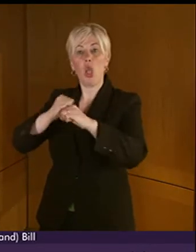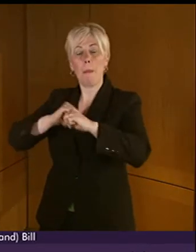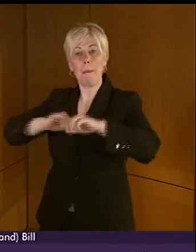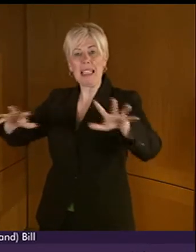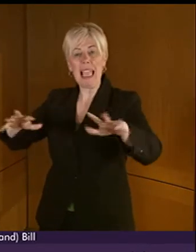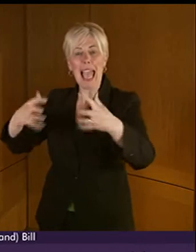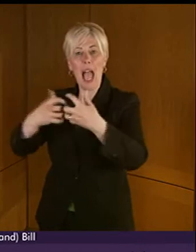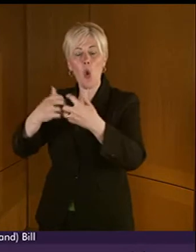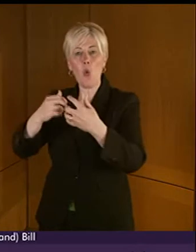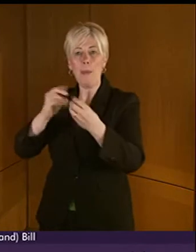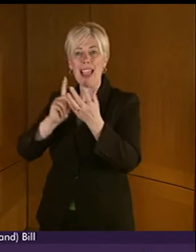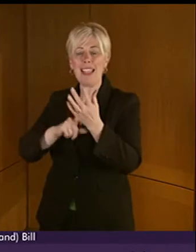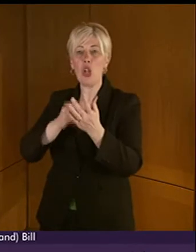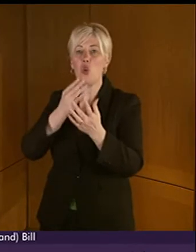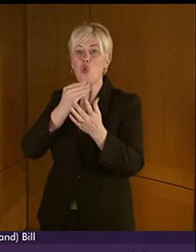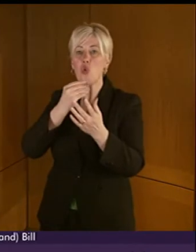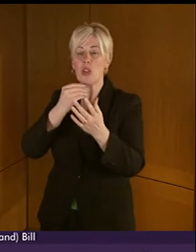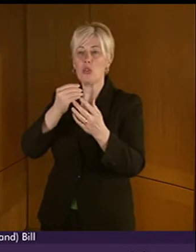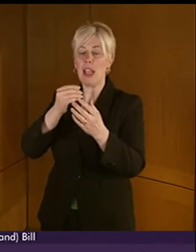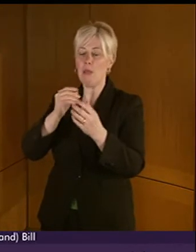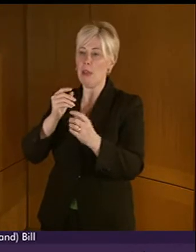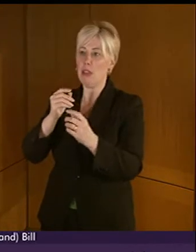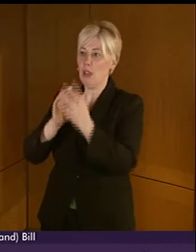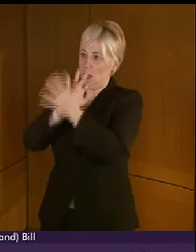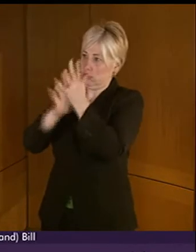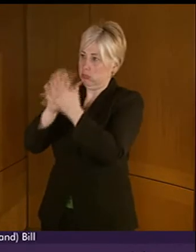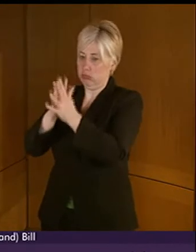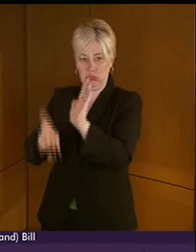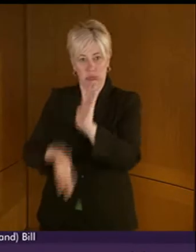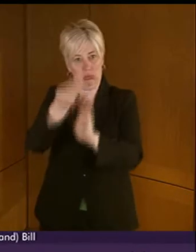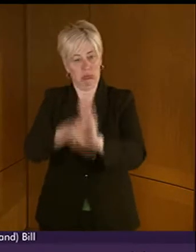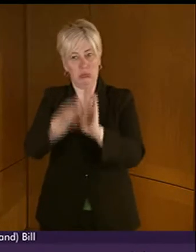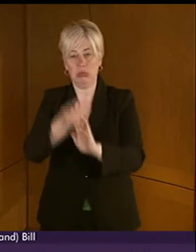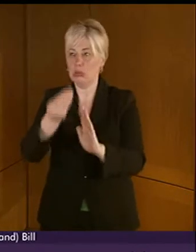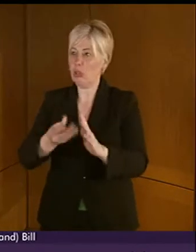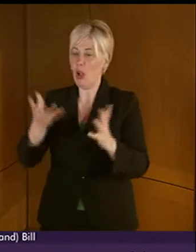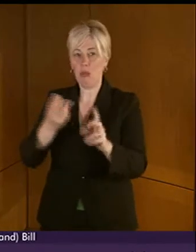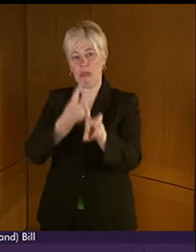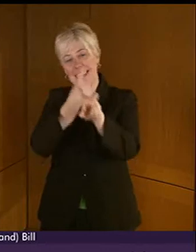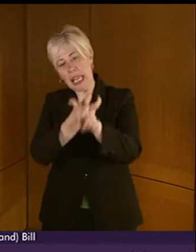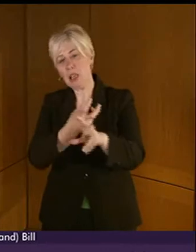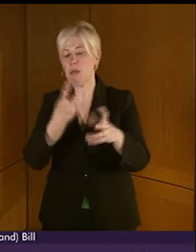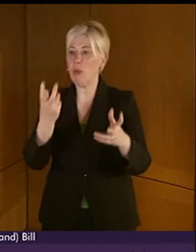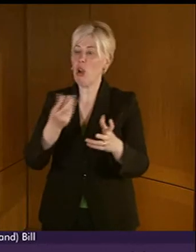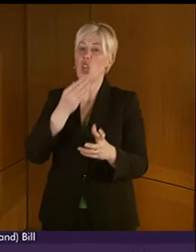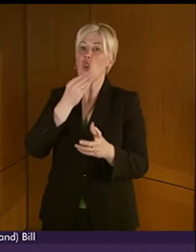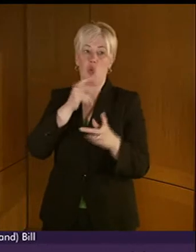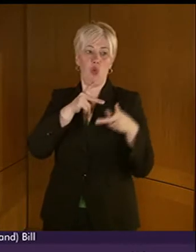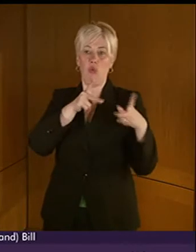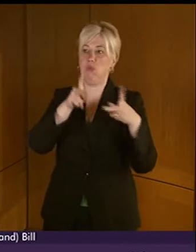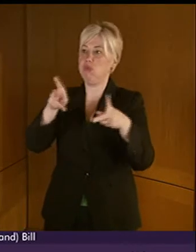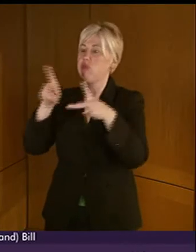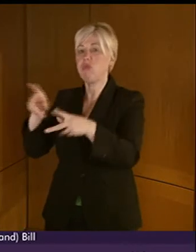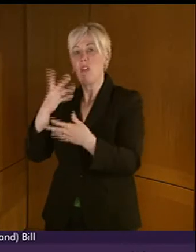for people using BSL through video clips on Twitter on Facebook and indeed the use of Skype to deal with service